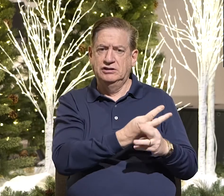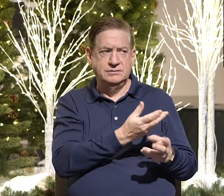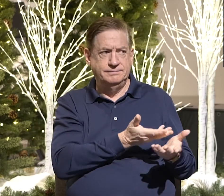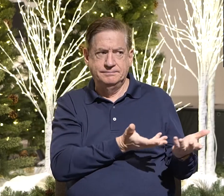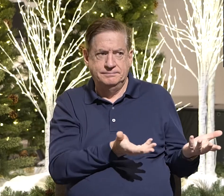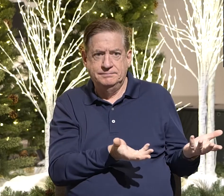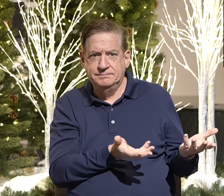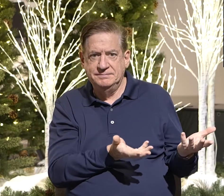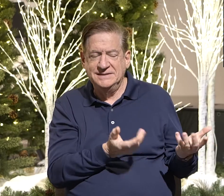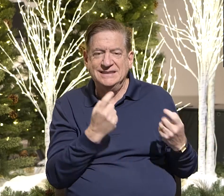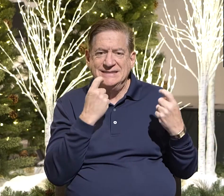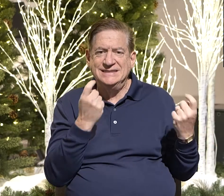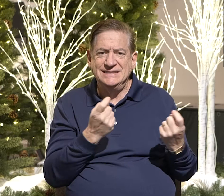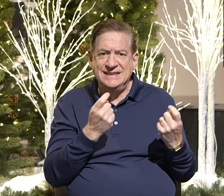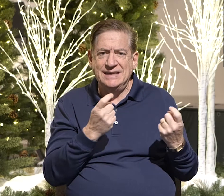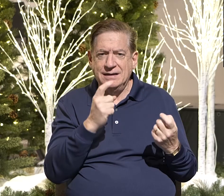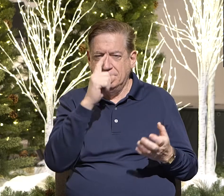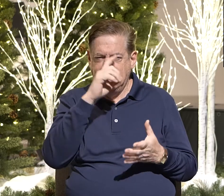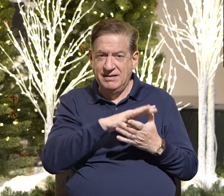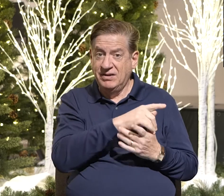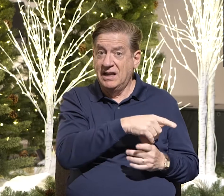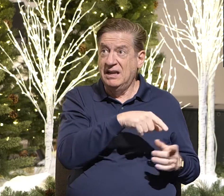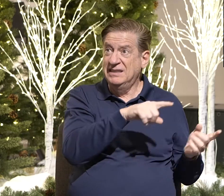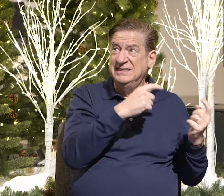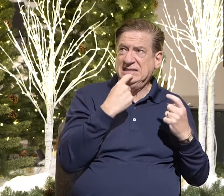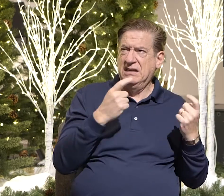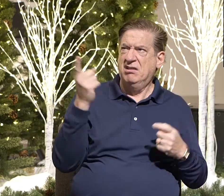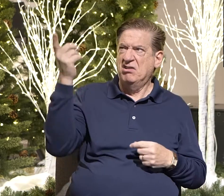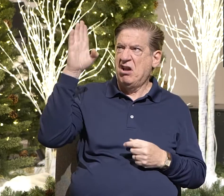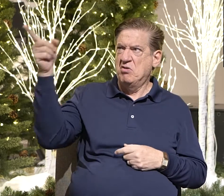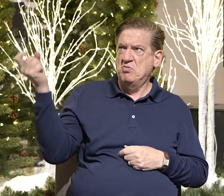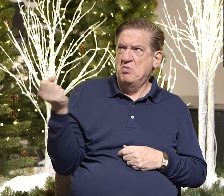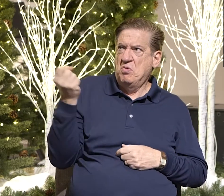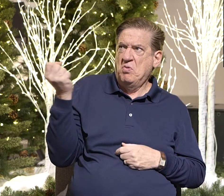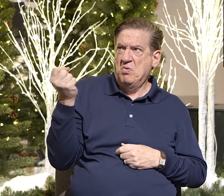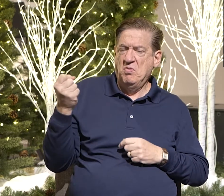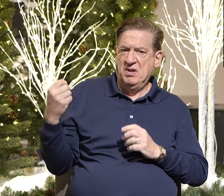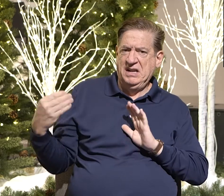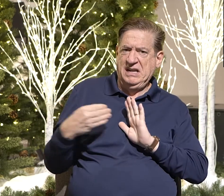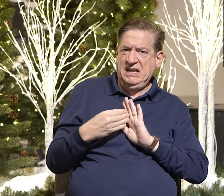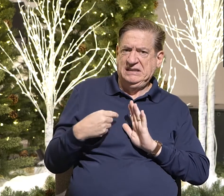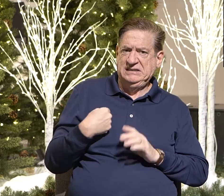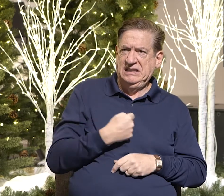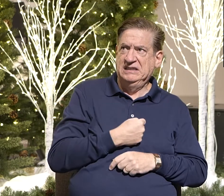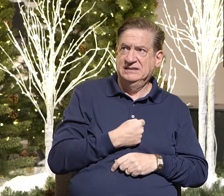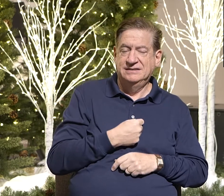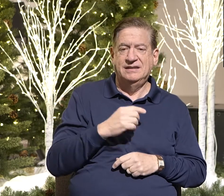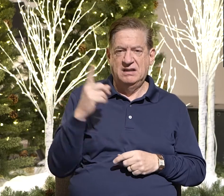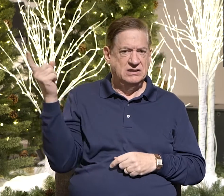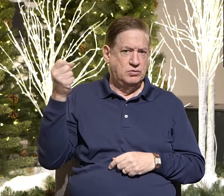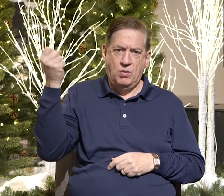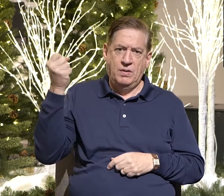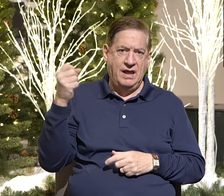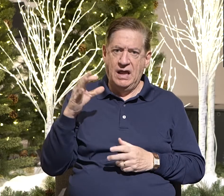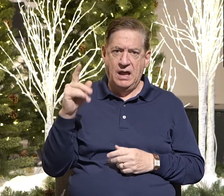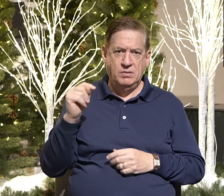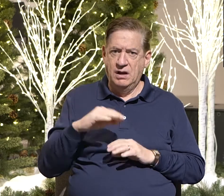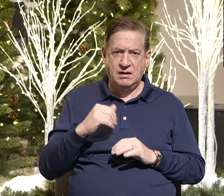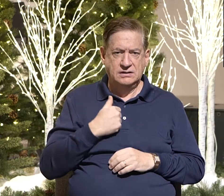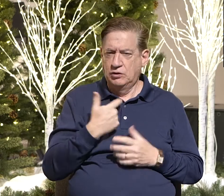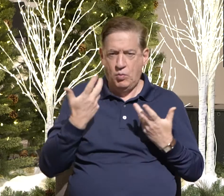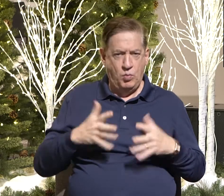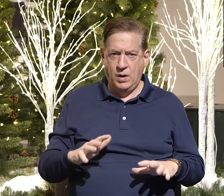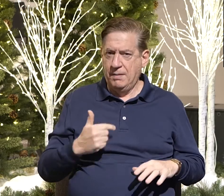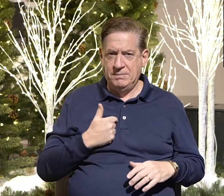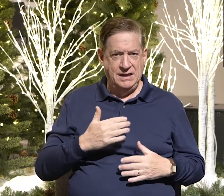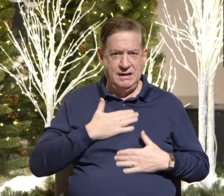sin is the belief that God is holding out on us. God's holding out on us. That's why he doesn't want me to